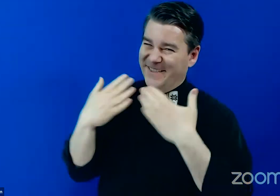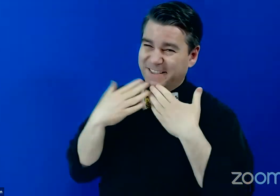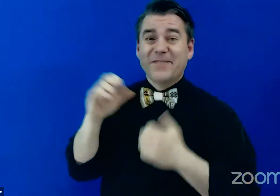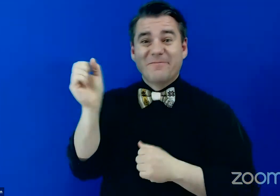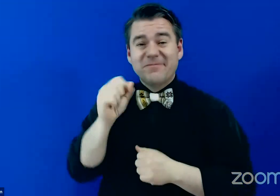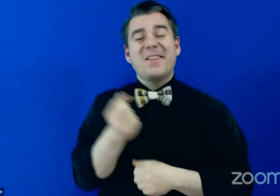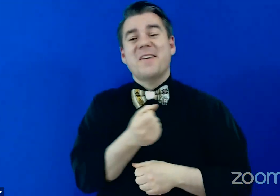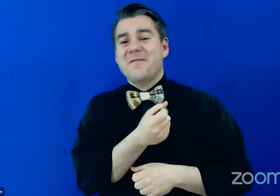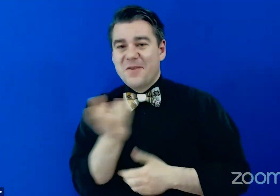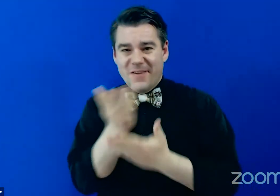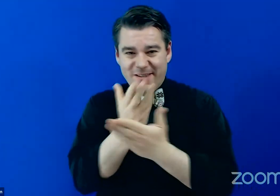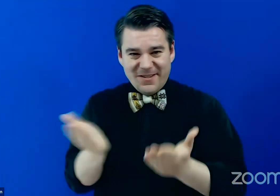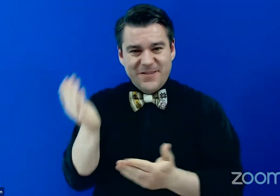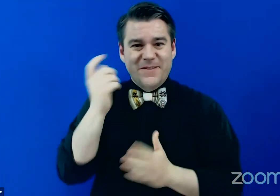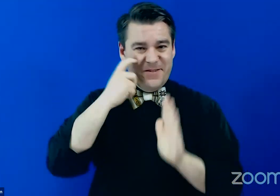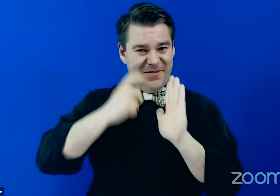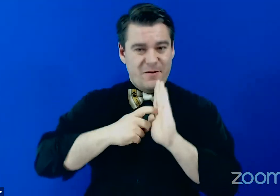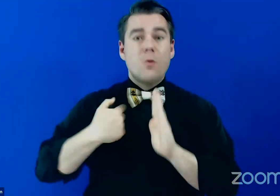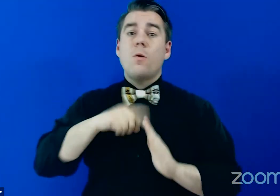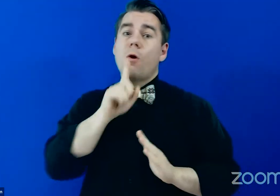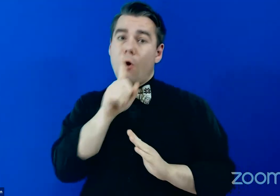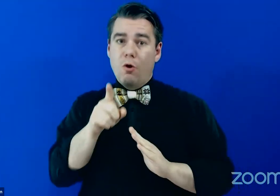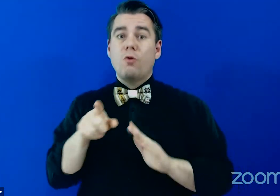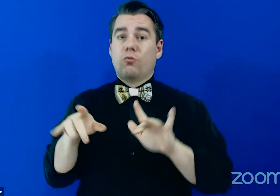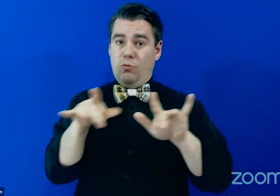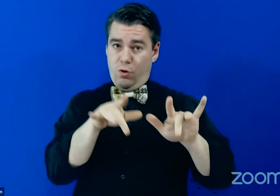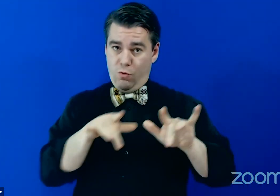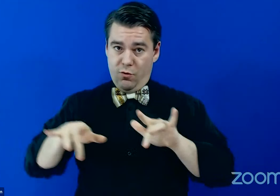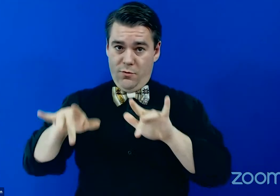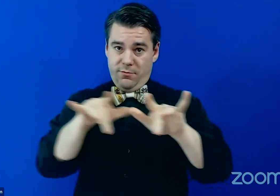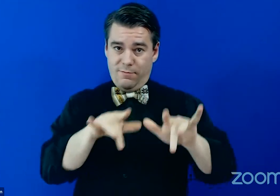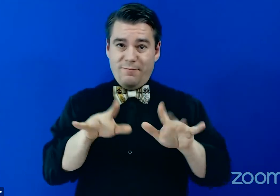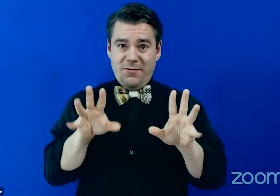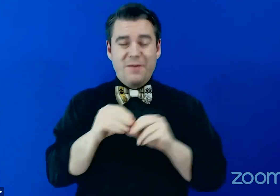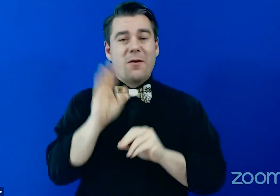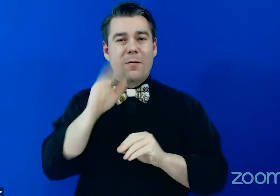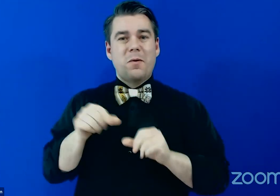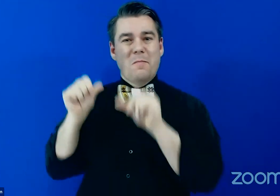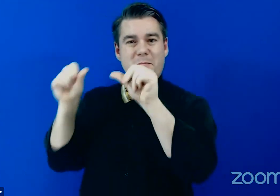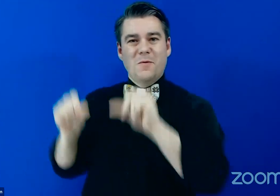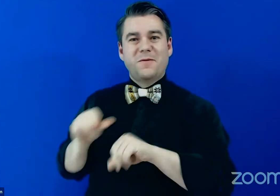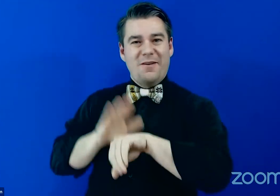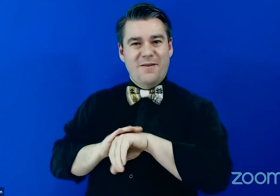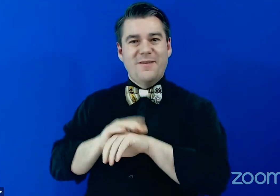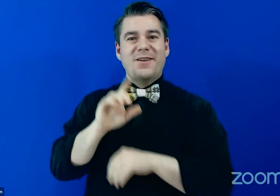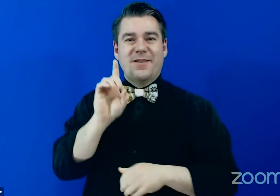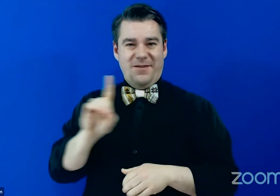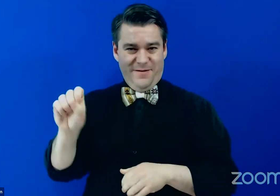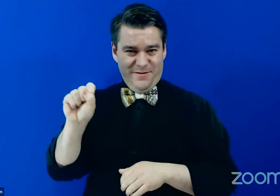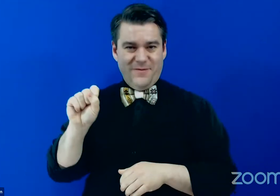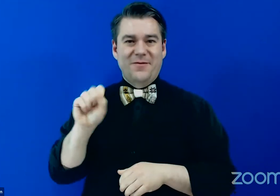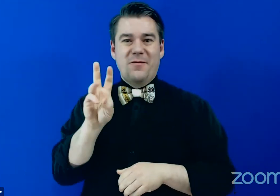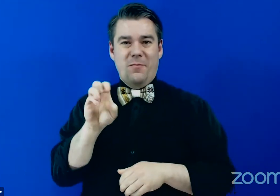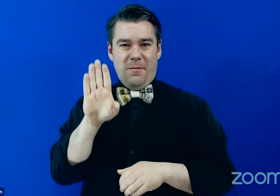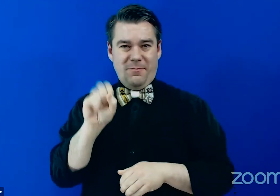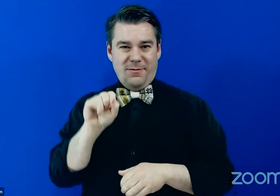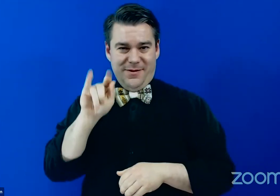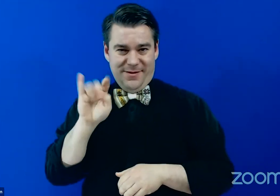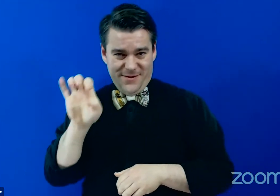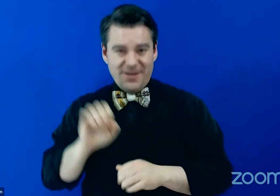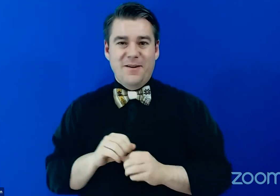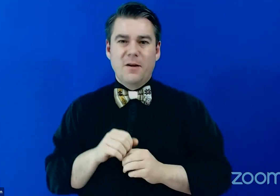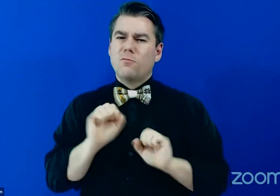things to note. We are recording this meeting. It is going to be posted on the DDS website probably